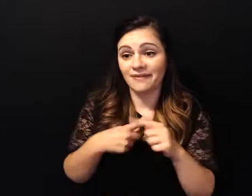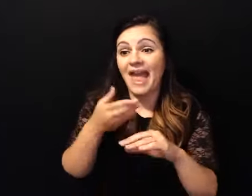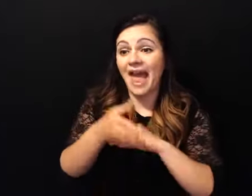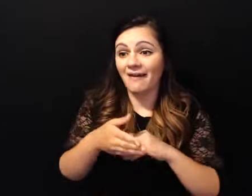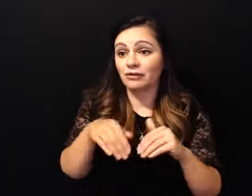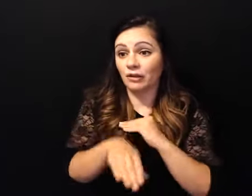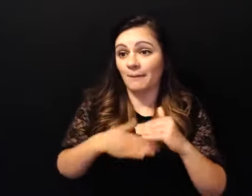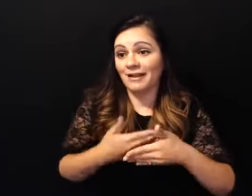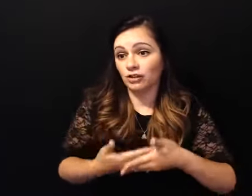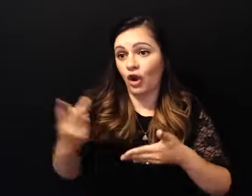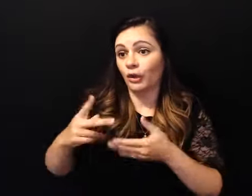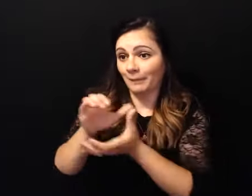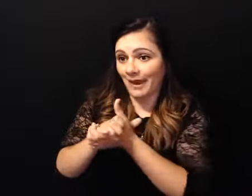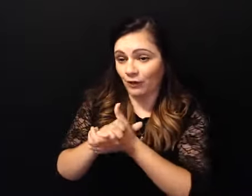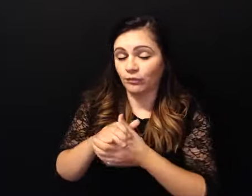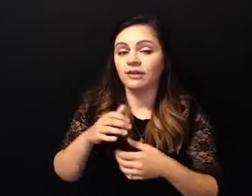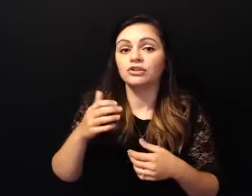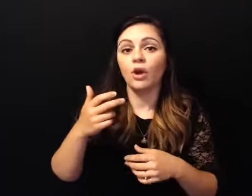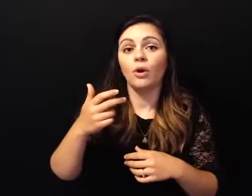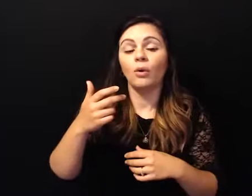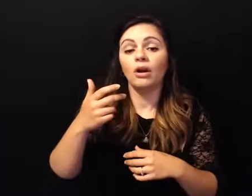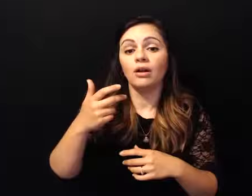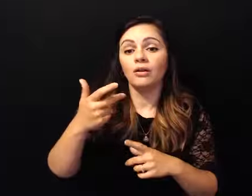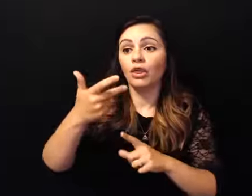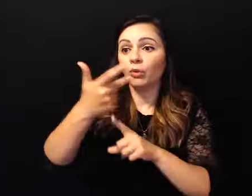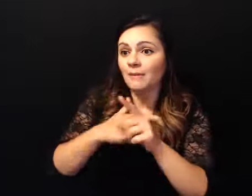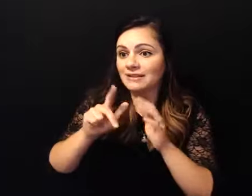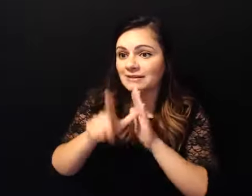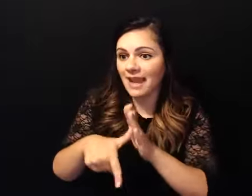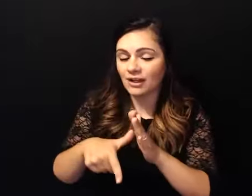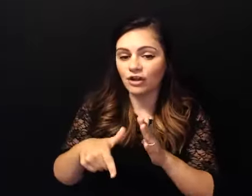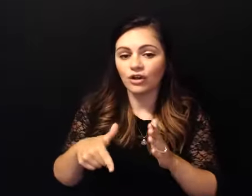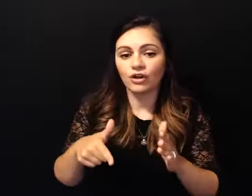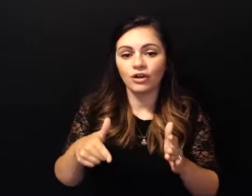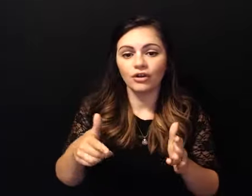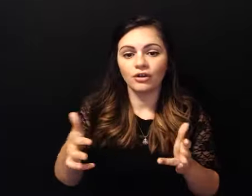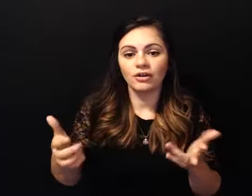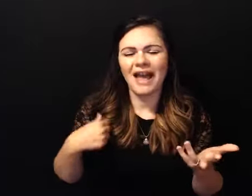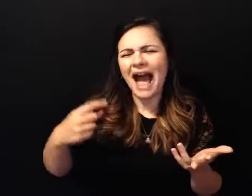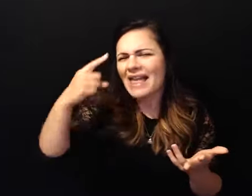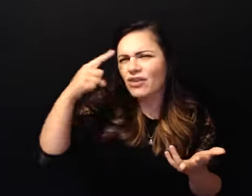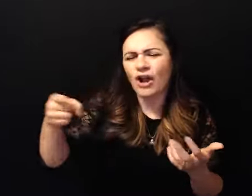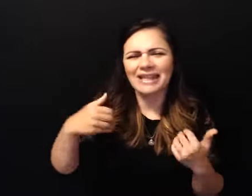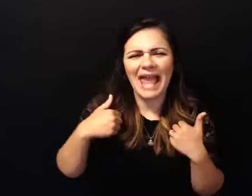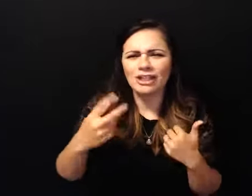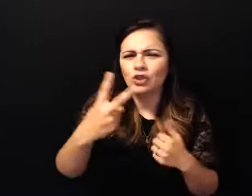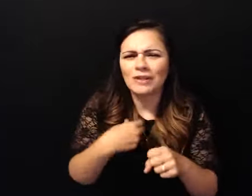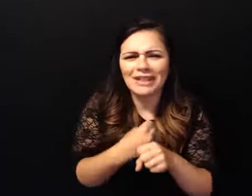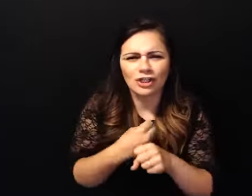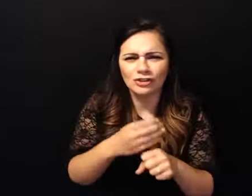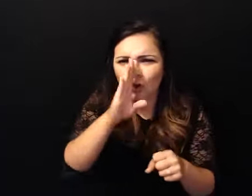into our relationship and uh i don't know i thought he had two years of sobriety and he had like two weeks you know i had no idea what i was doing